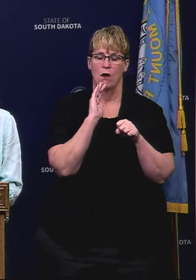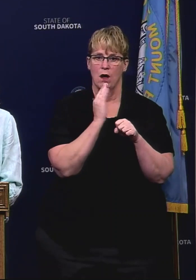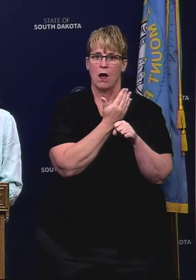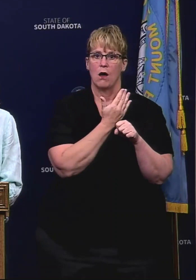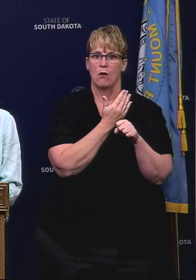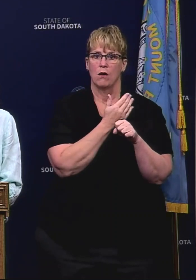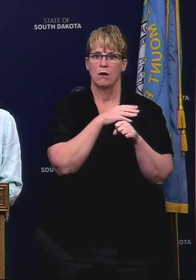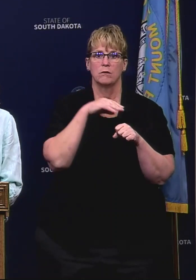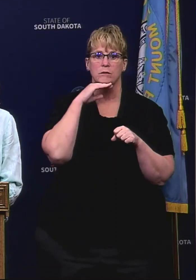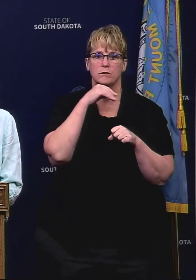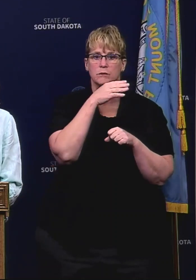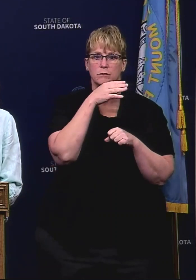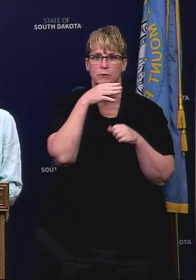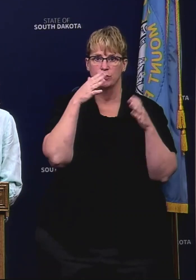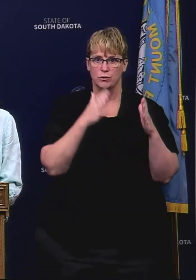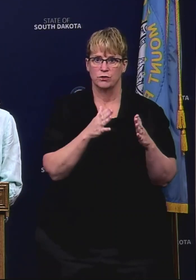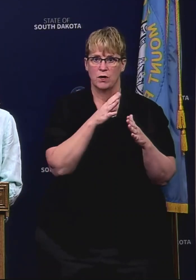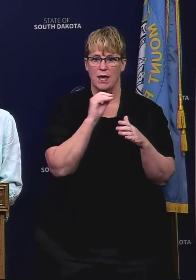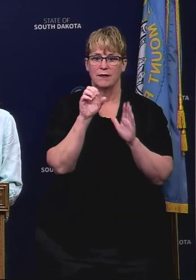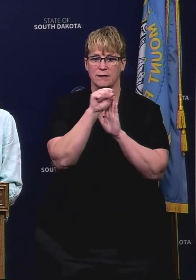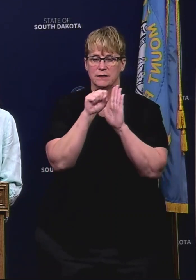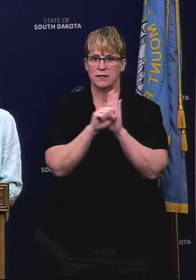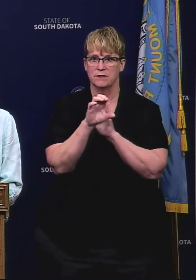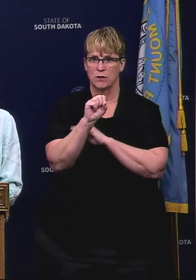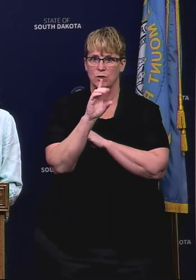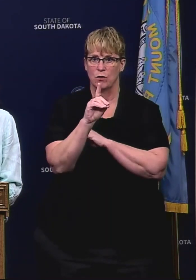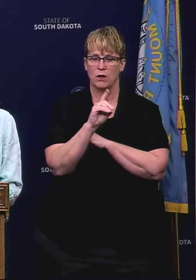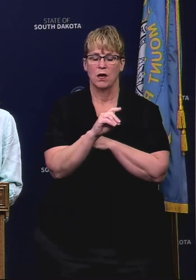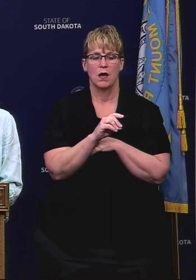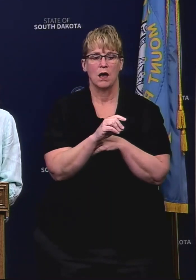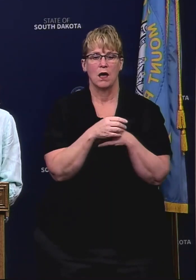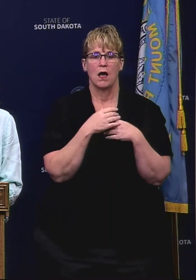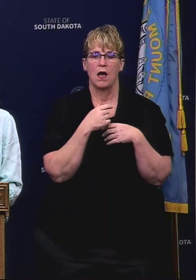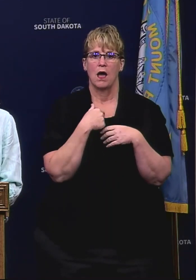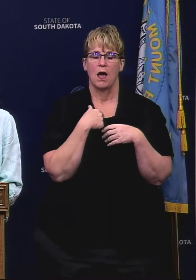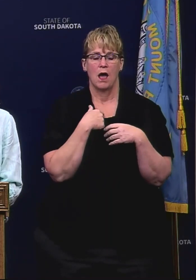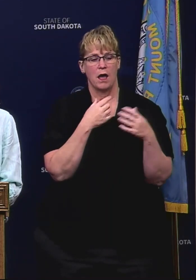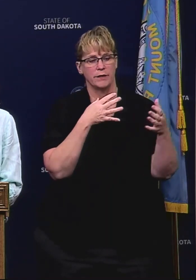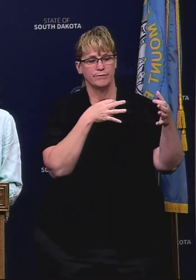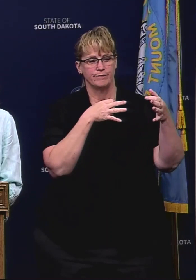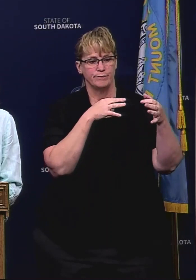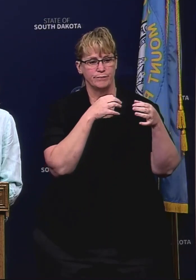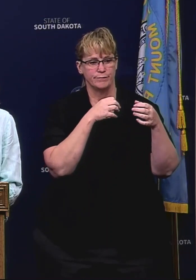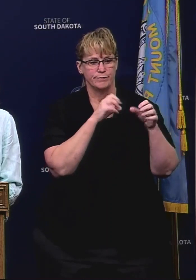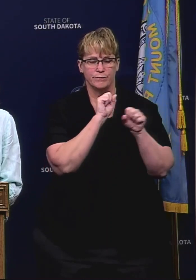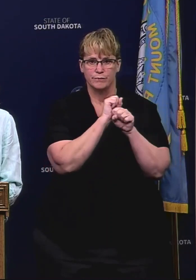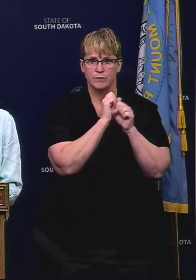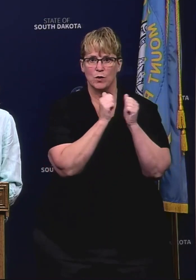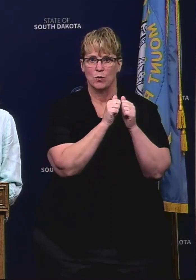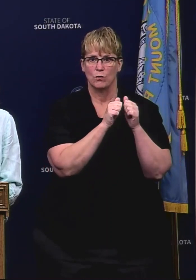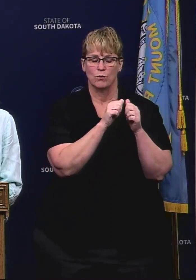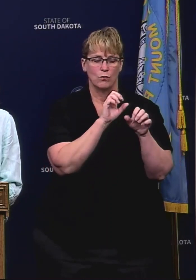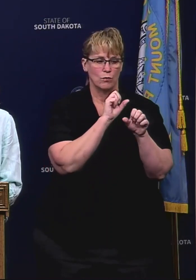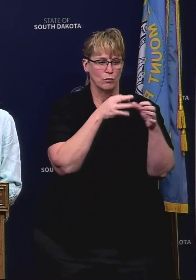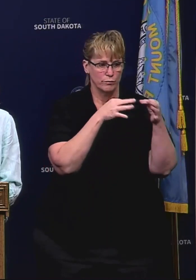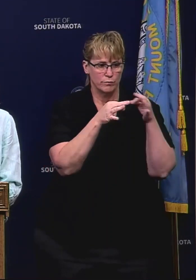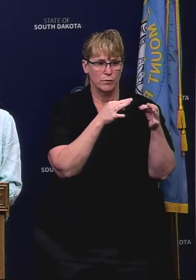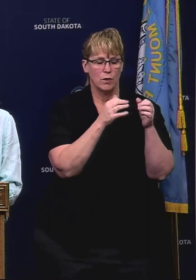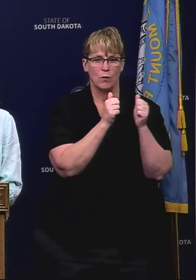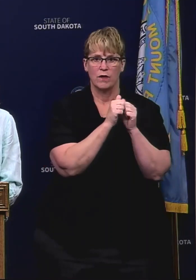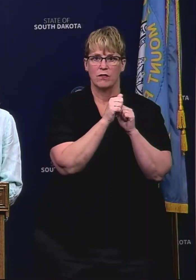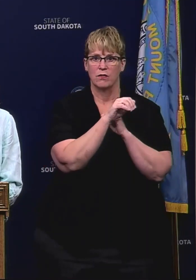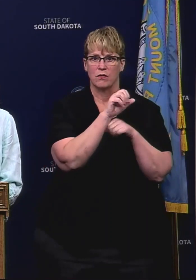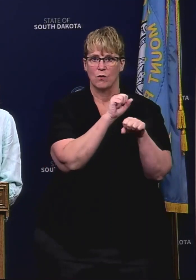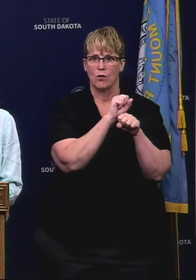producers and our state. I was able to talk with members of the workforce on two different occasions last